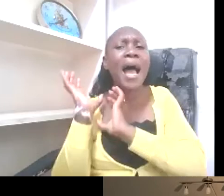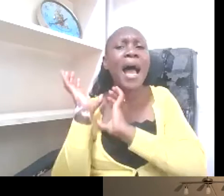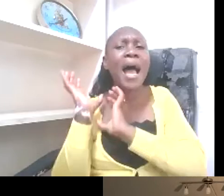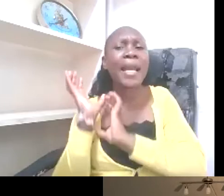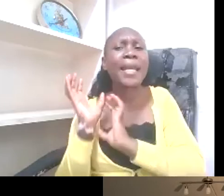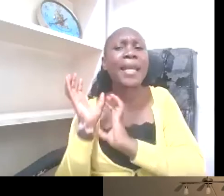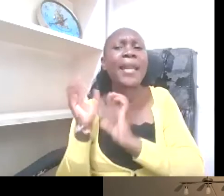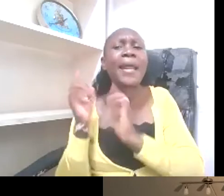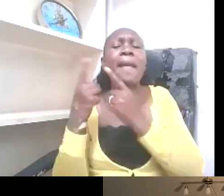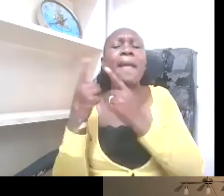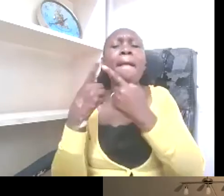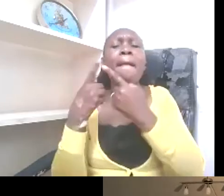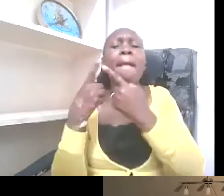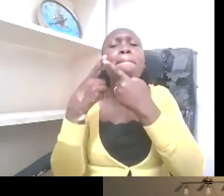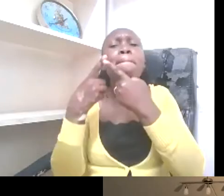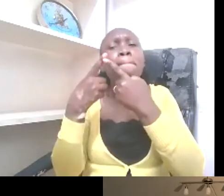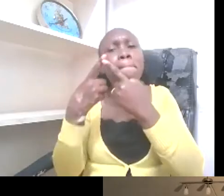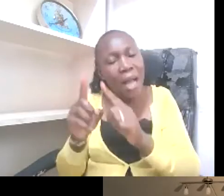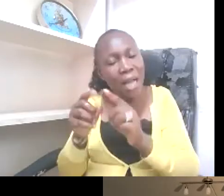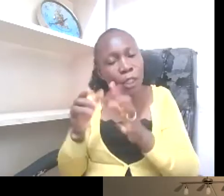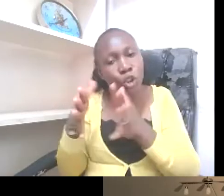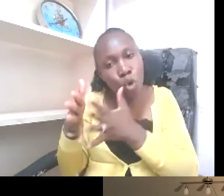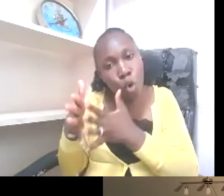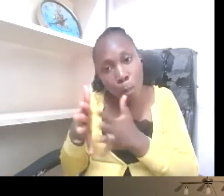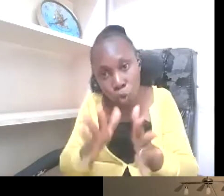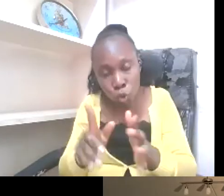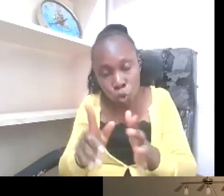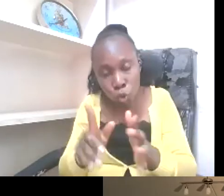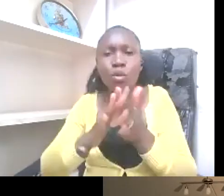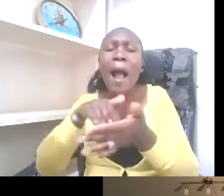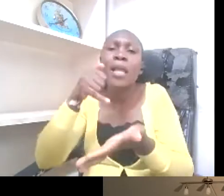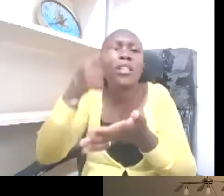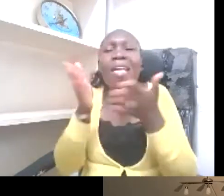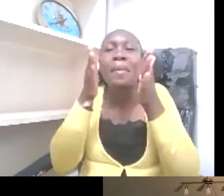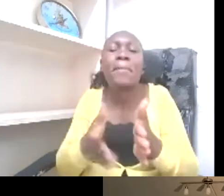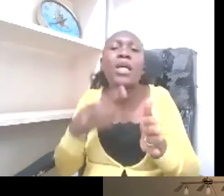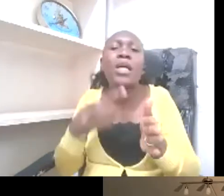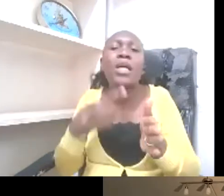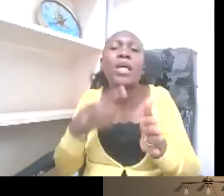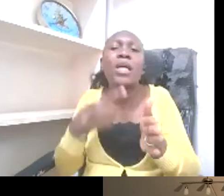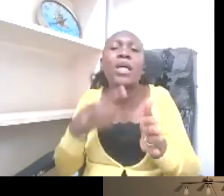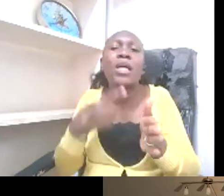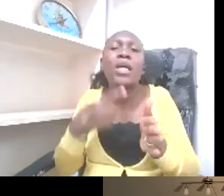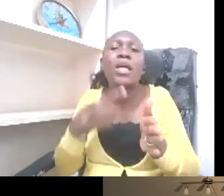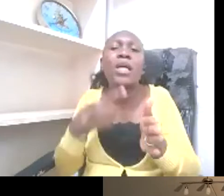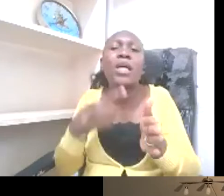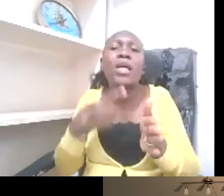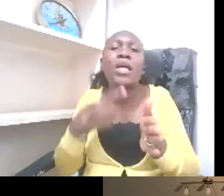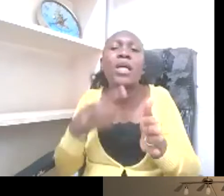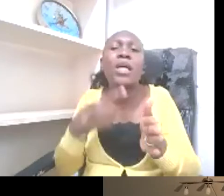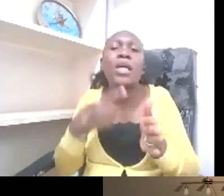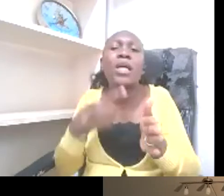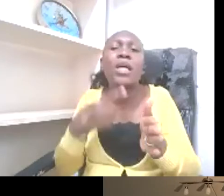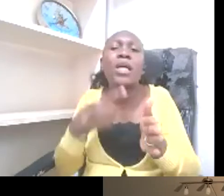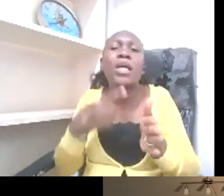And we see that, as mentioned earlier in this episode, with live captions to a webinar